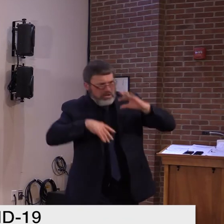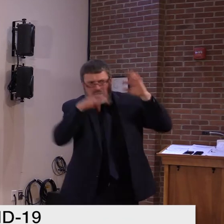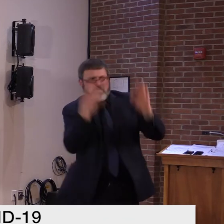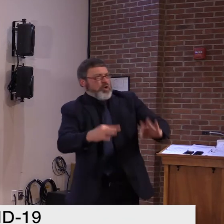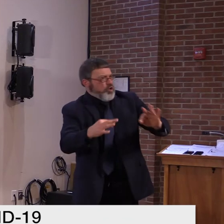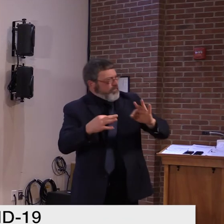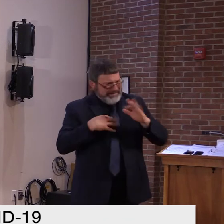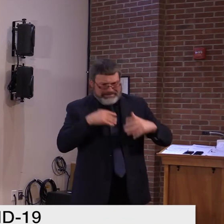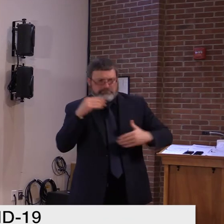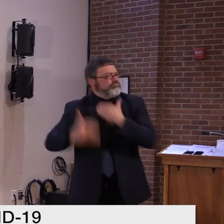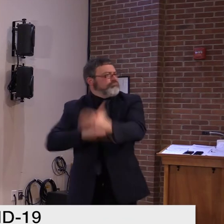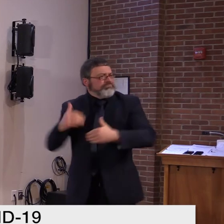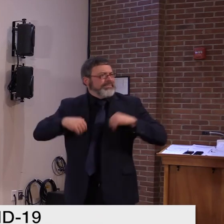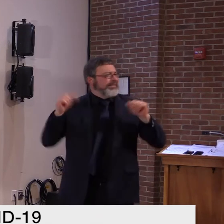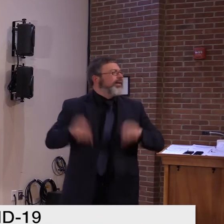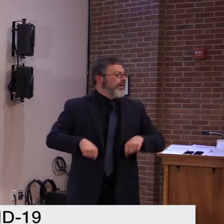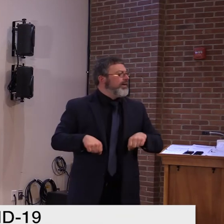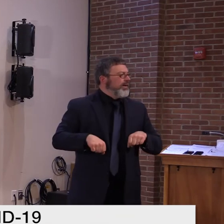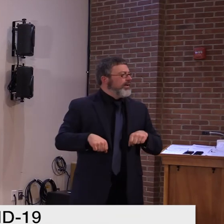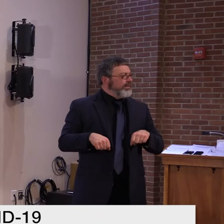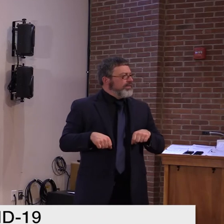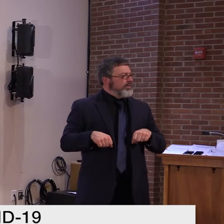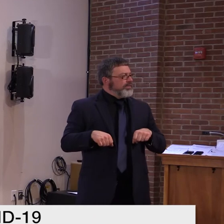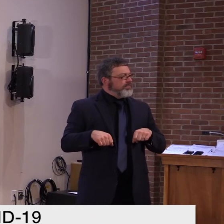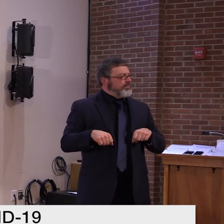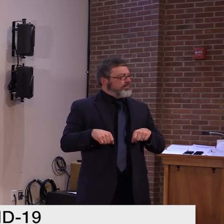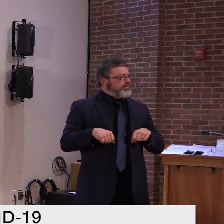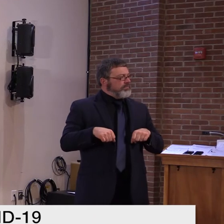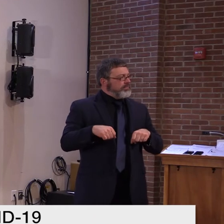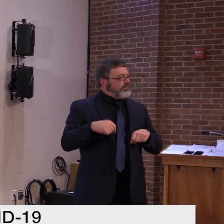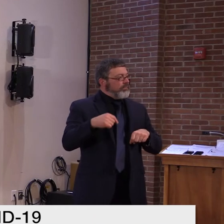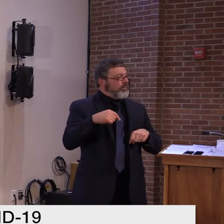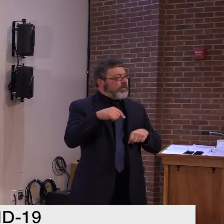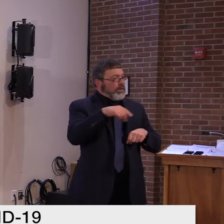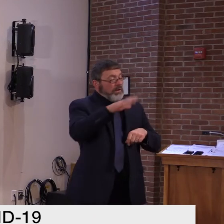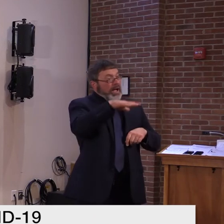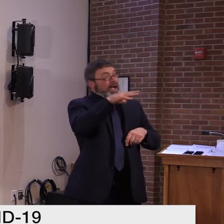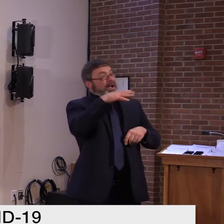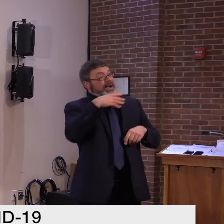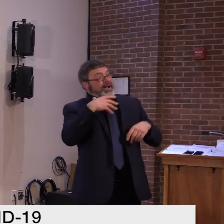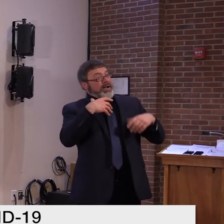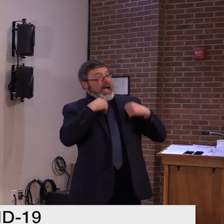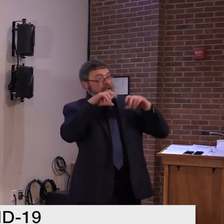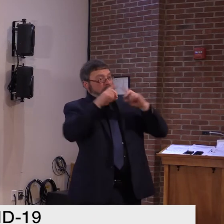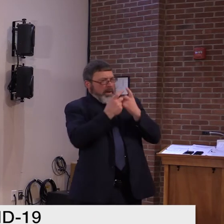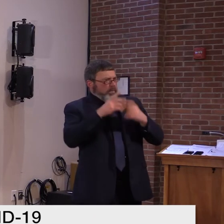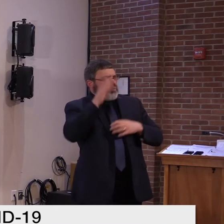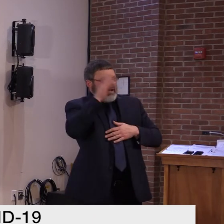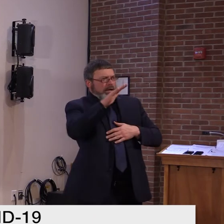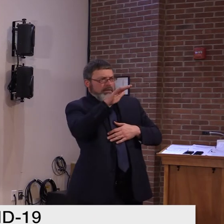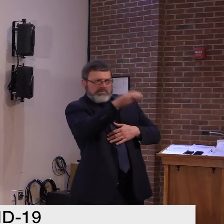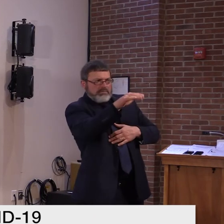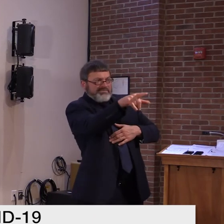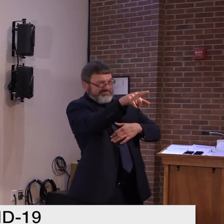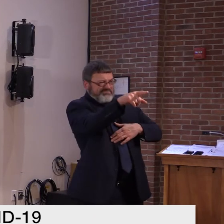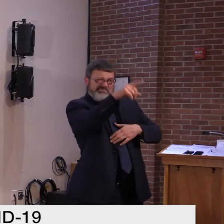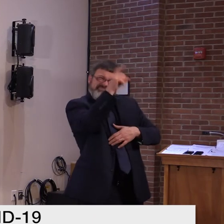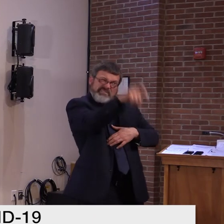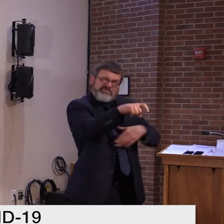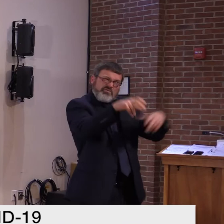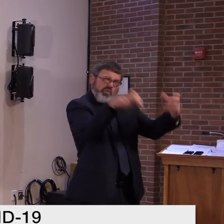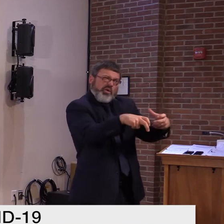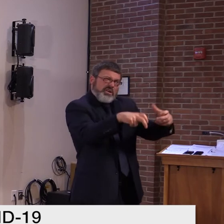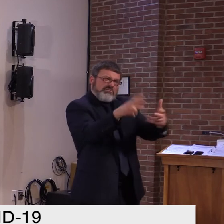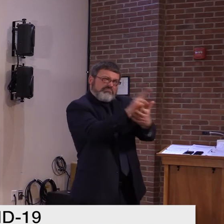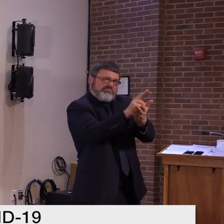they, when they ask you to quarantine. So, um, these are, you know, this, this is built on things that